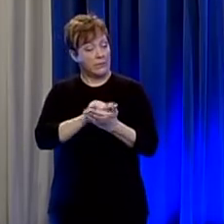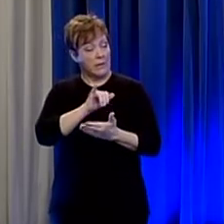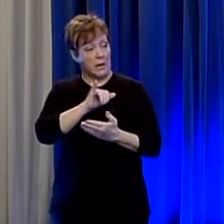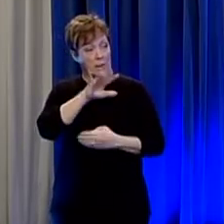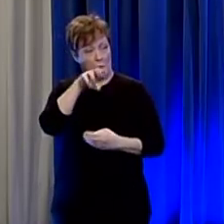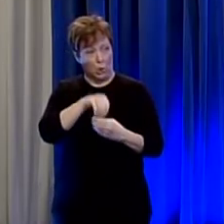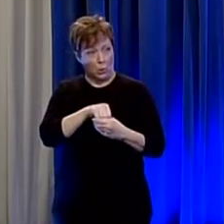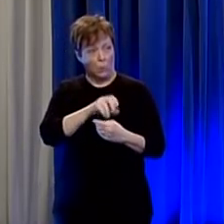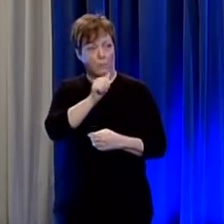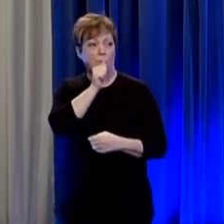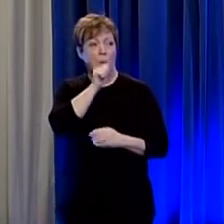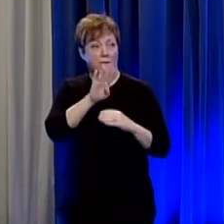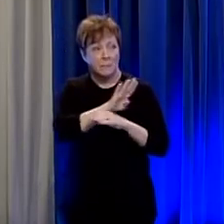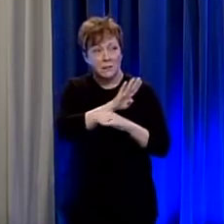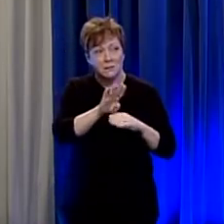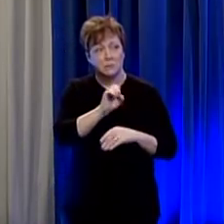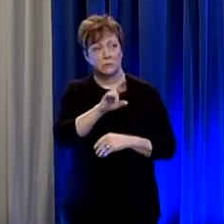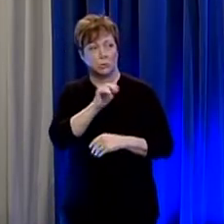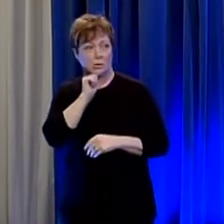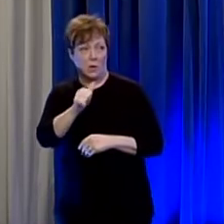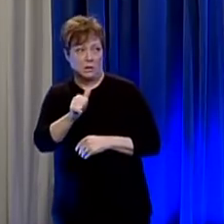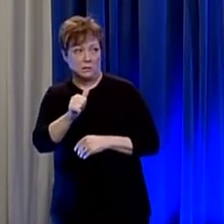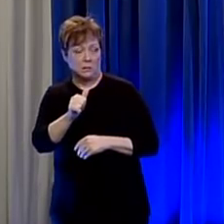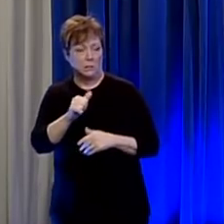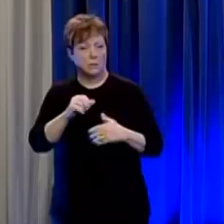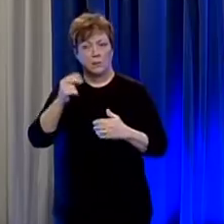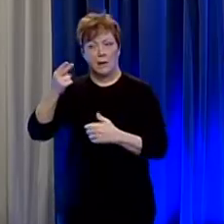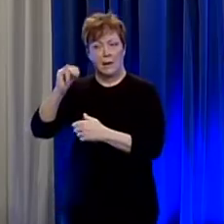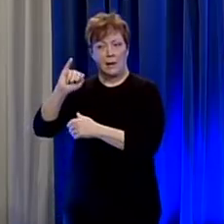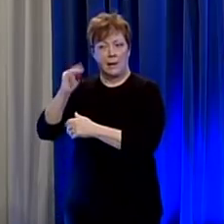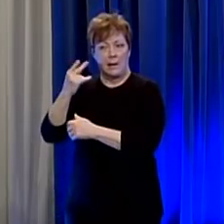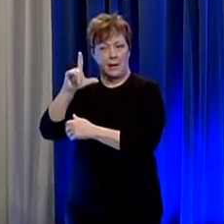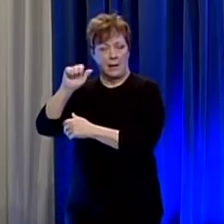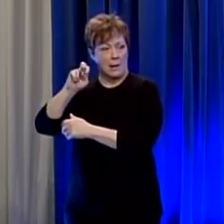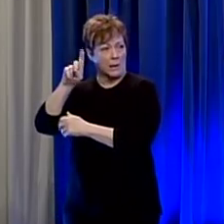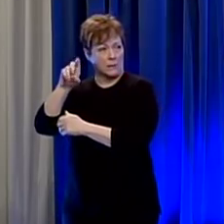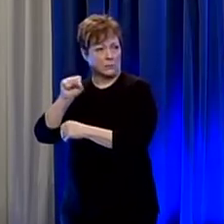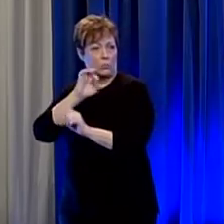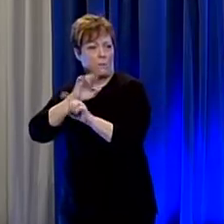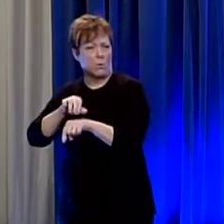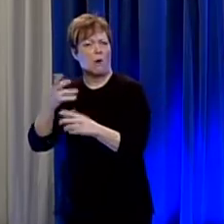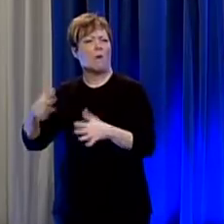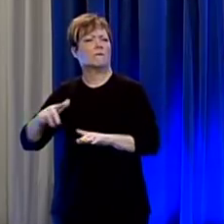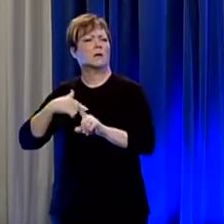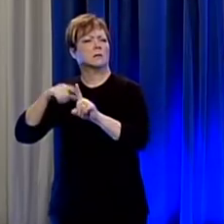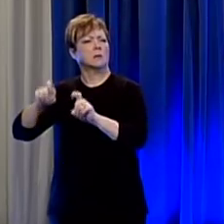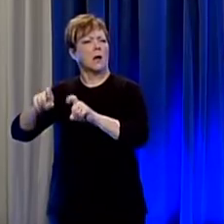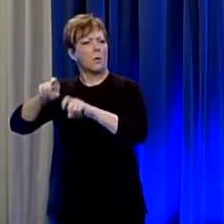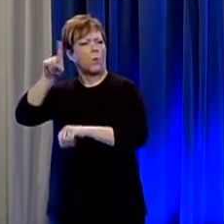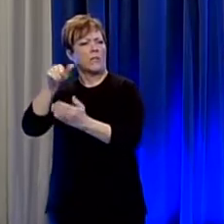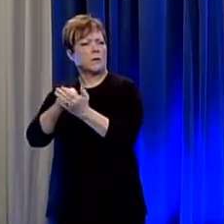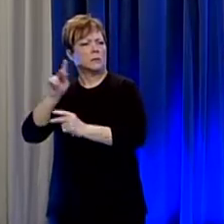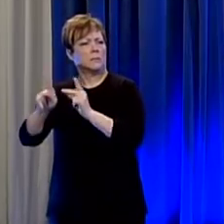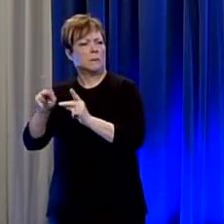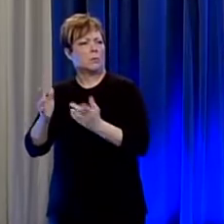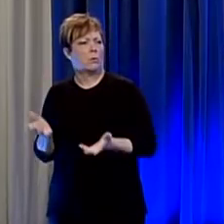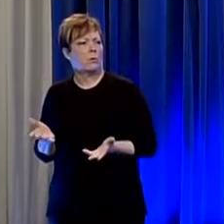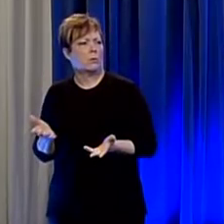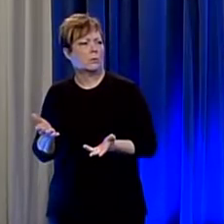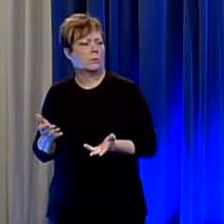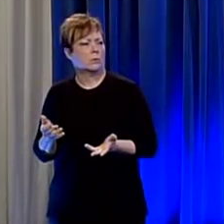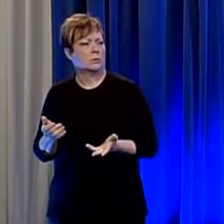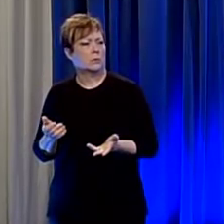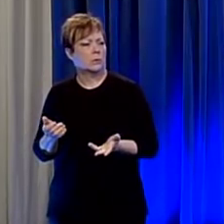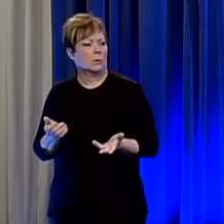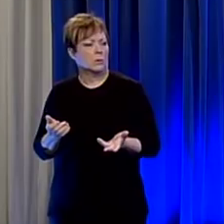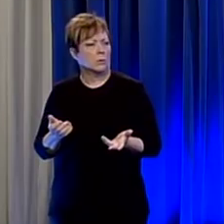private companies because we have highlands who reported that they did a thousand tests so i mean so how how many more